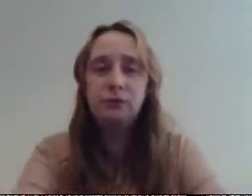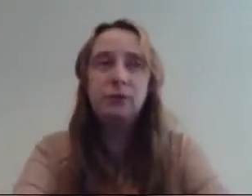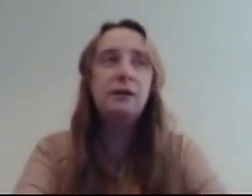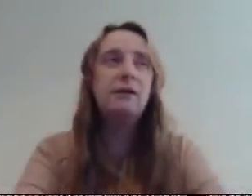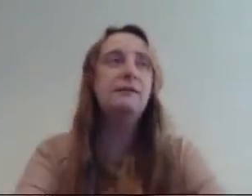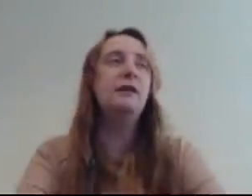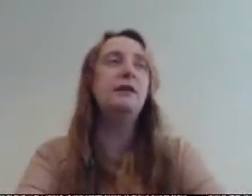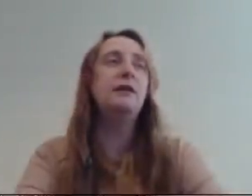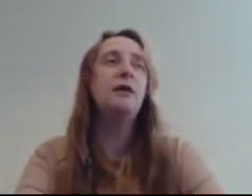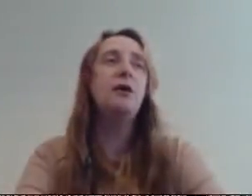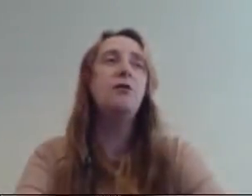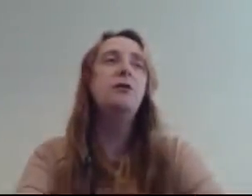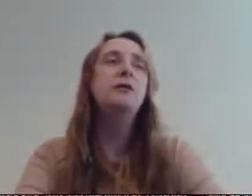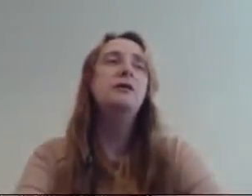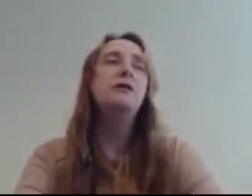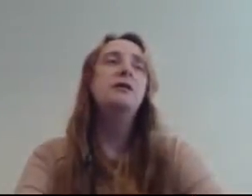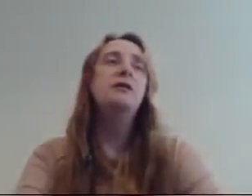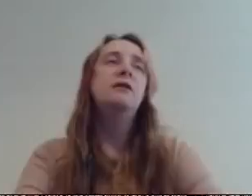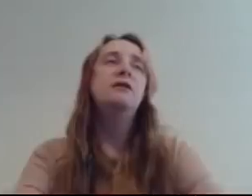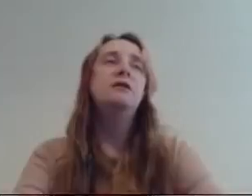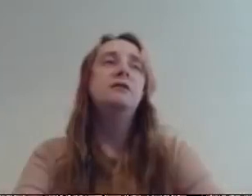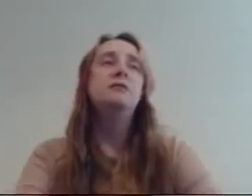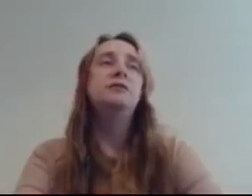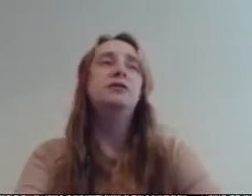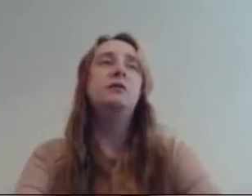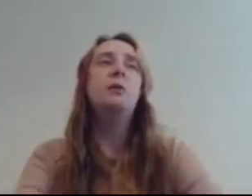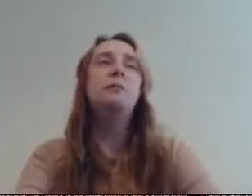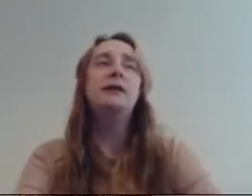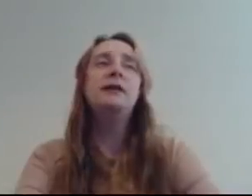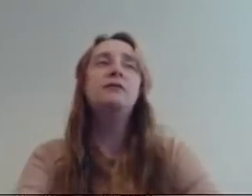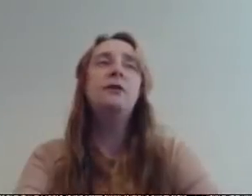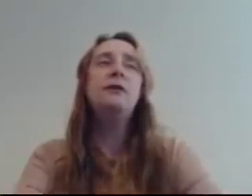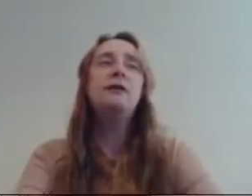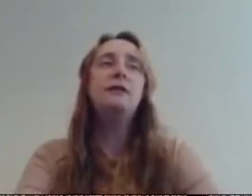oh you see now like how when she saw her mum and dad and all that